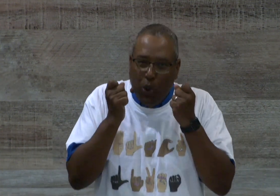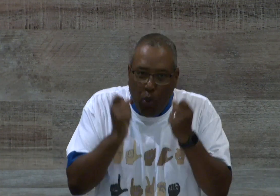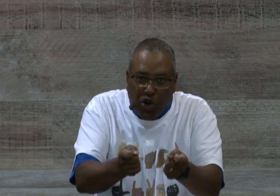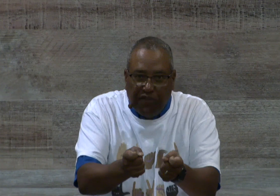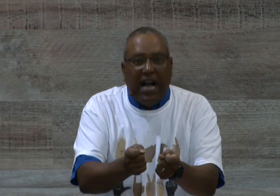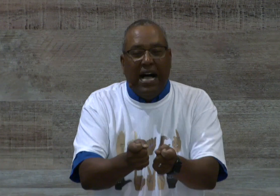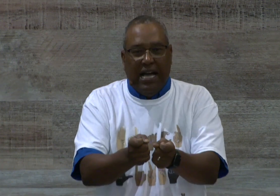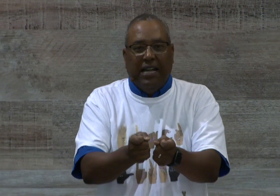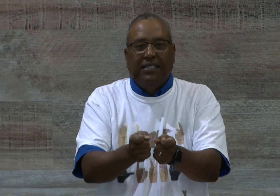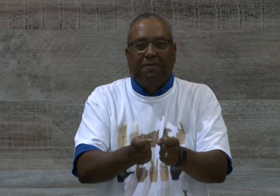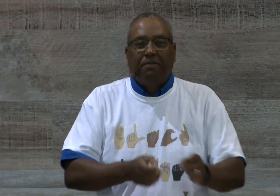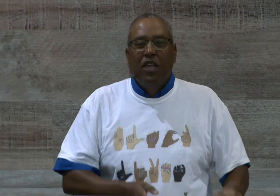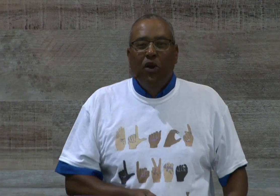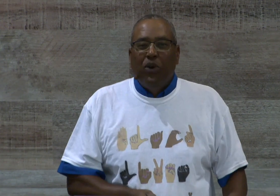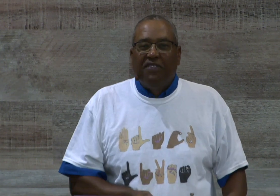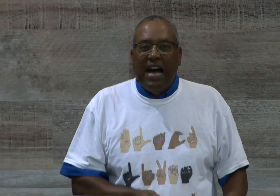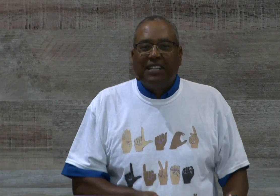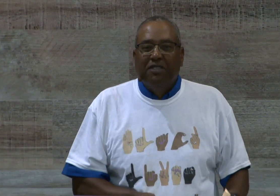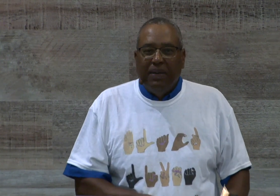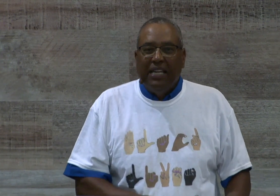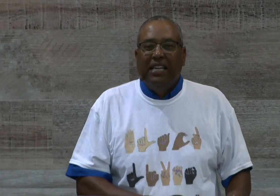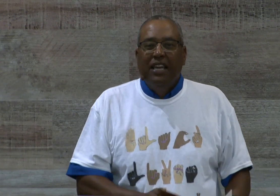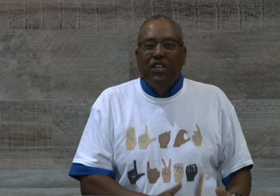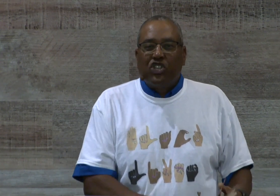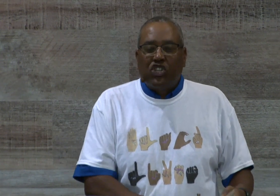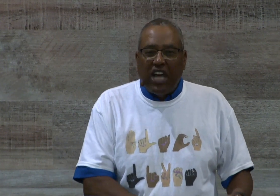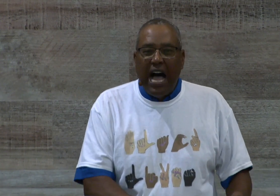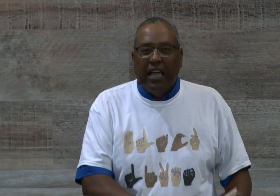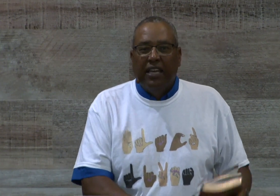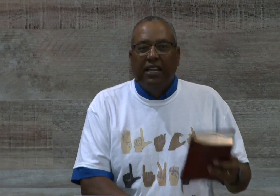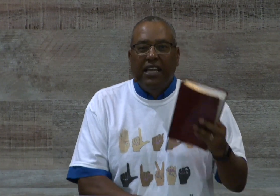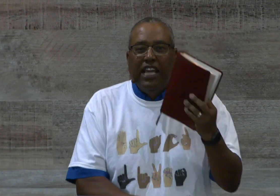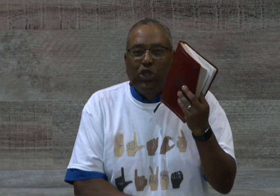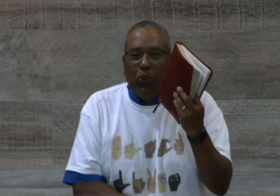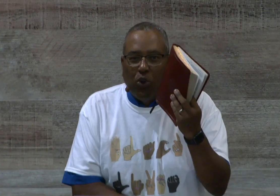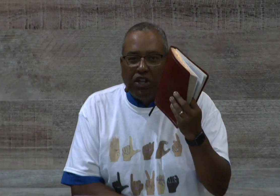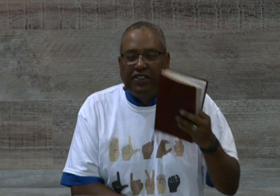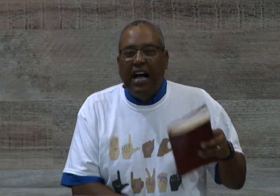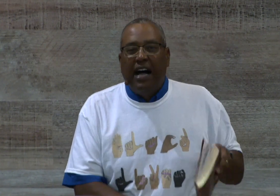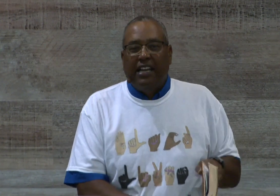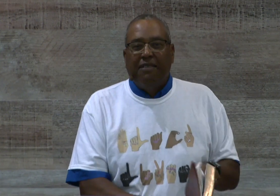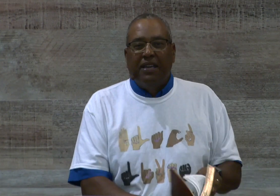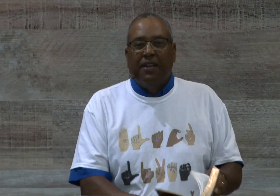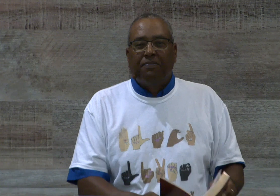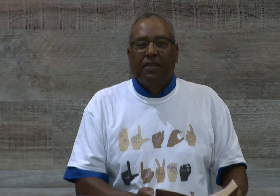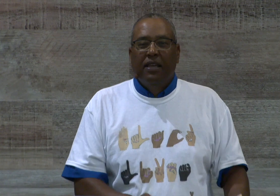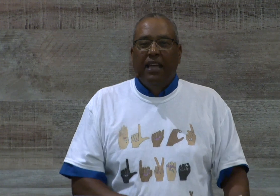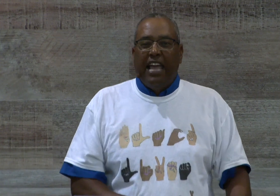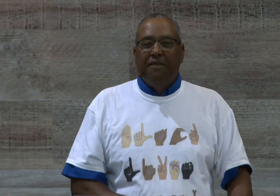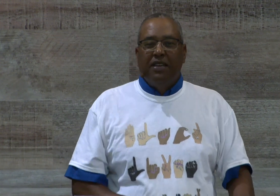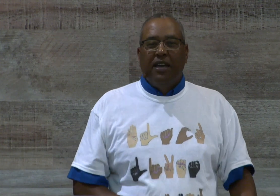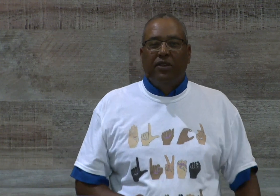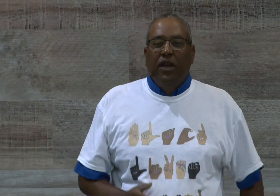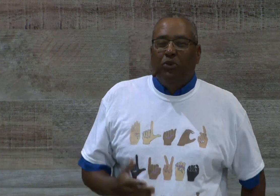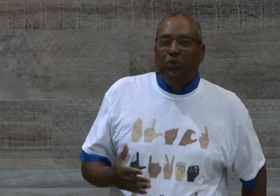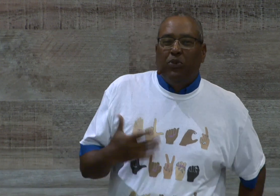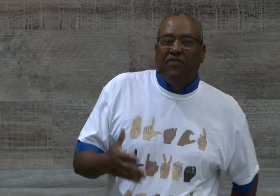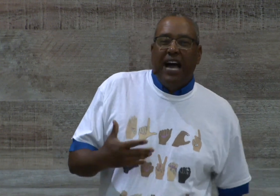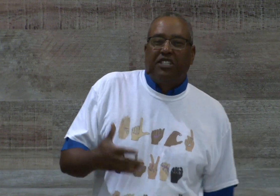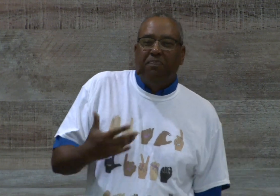word of God. We've got to be solid in the word of God. Amen? Amen. We've got to be